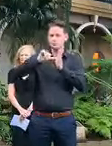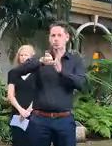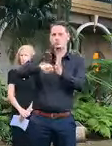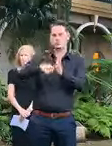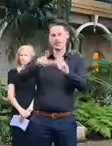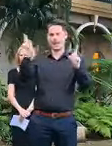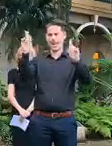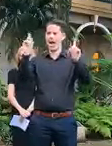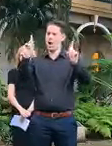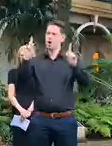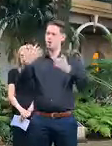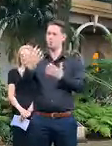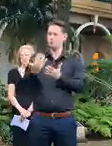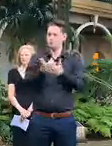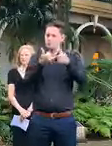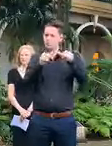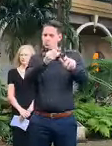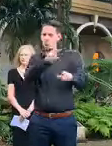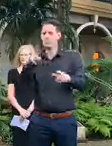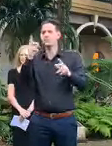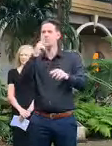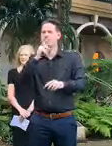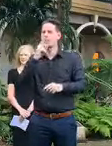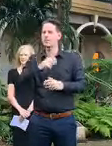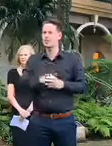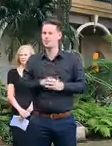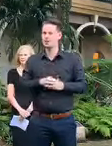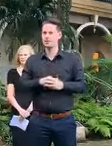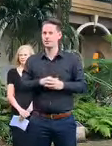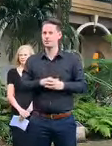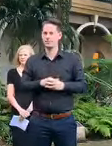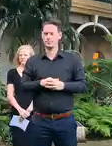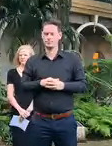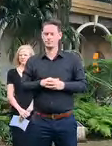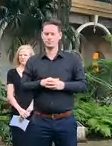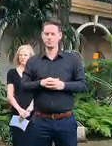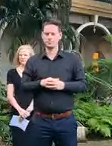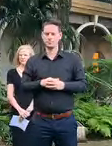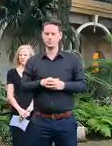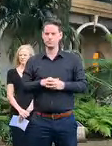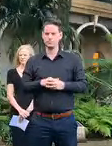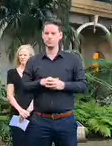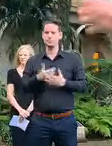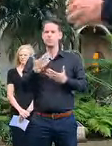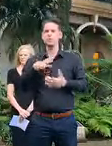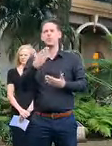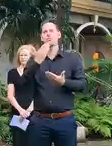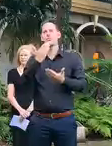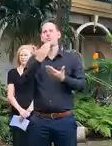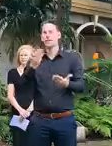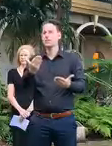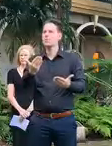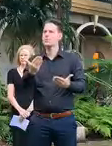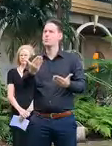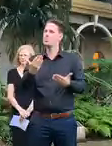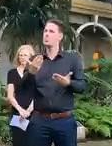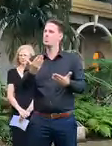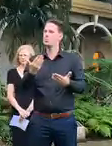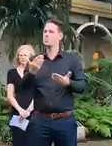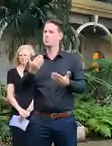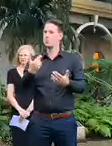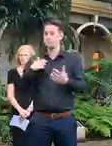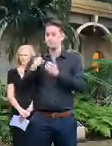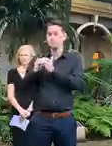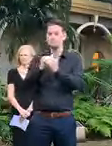It is absolutely critical at this particular point in time and I really want to thank the work that we've done